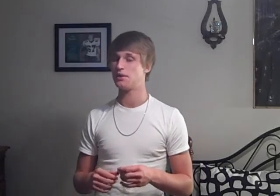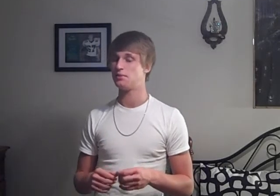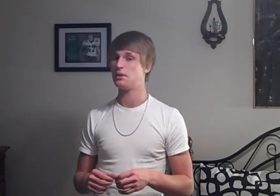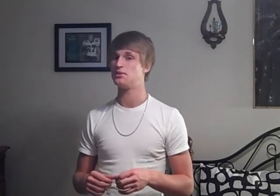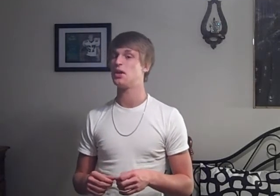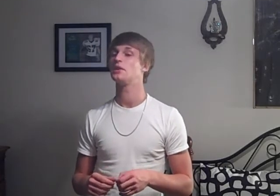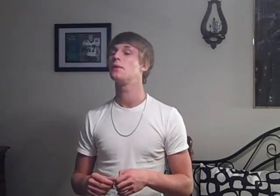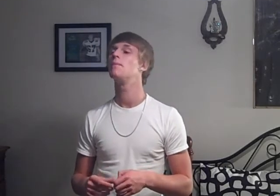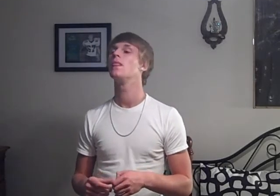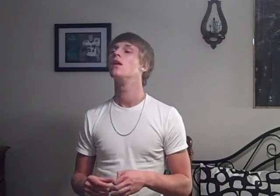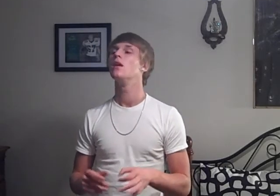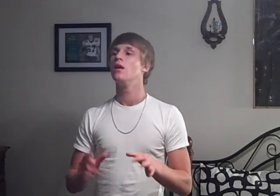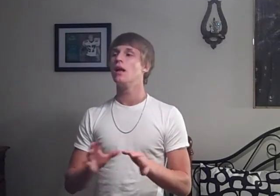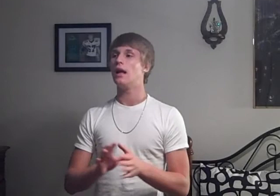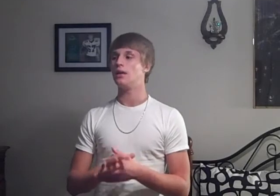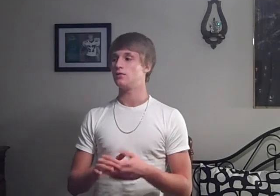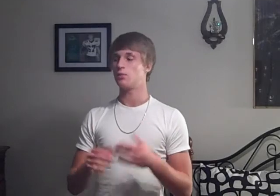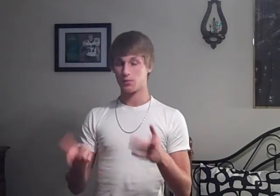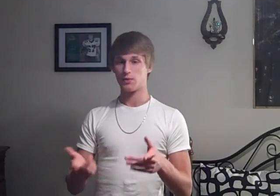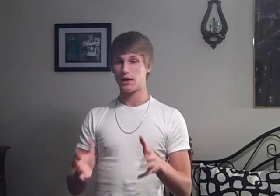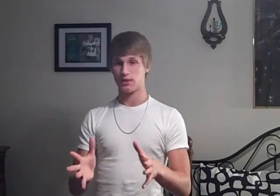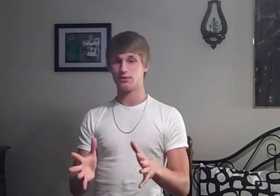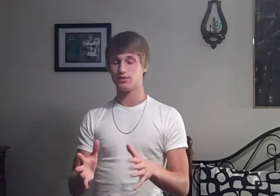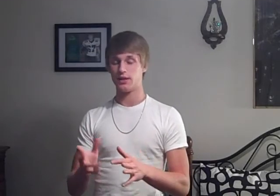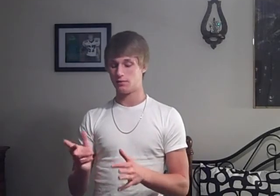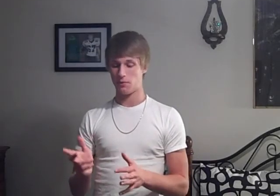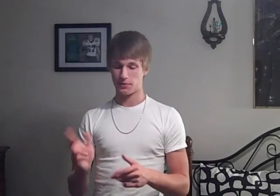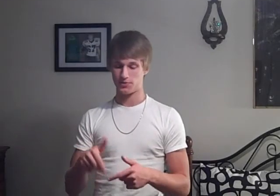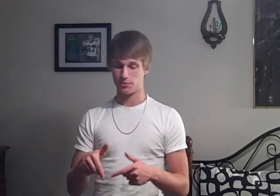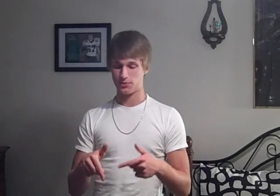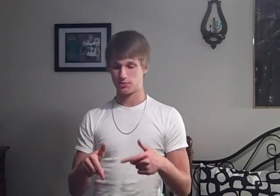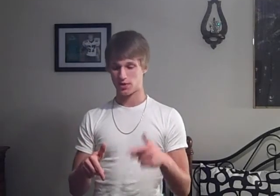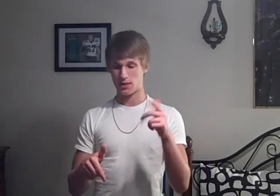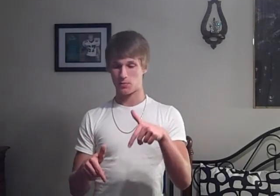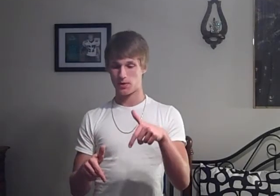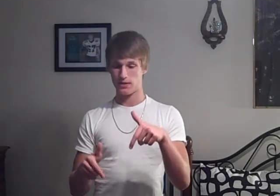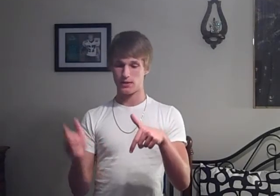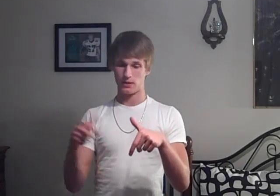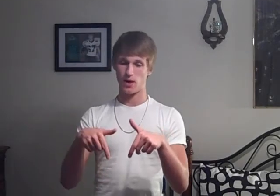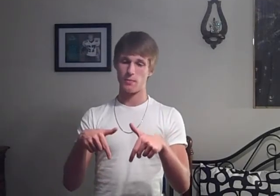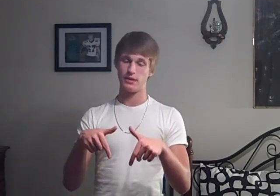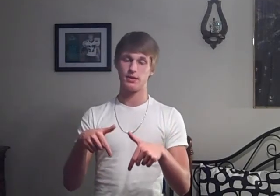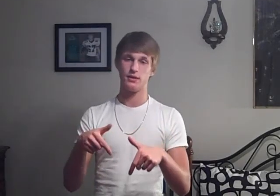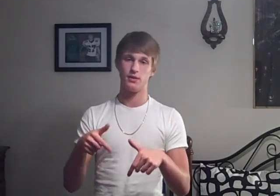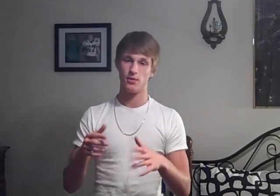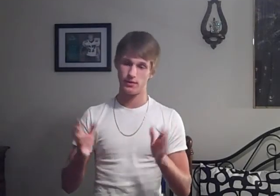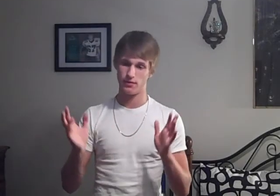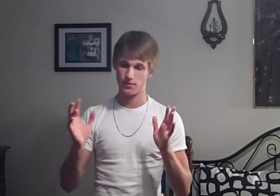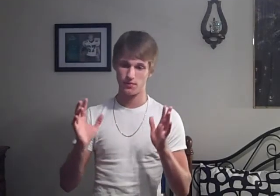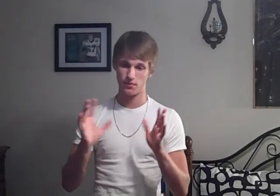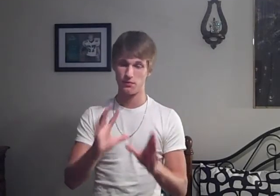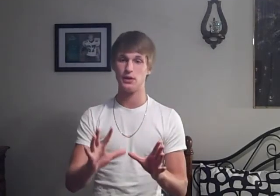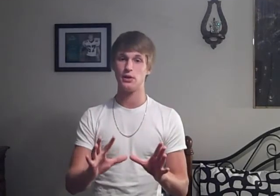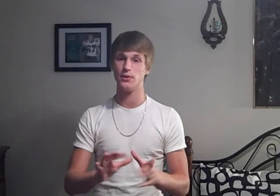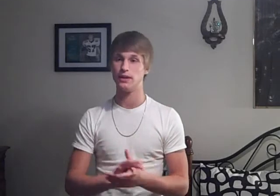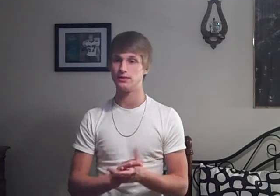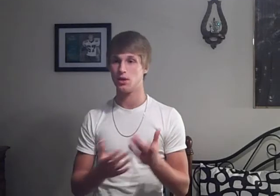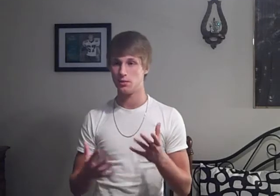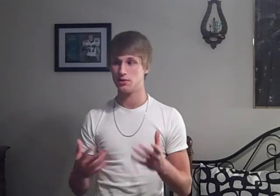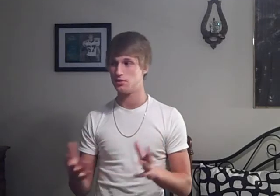don't like to be disliked As I was saying Remember to subscribe Rate And comment On the video And tell me what